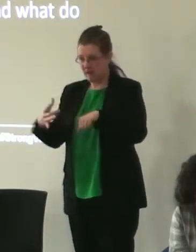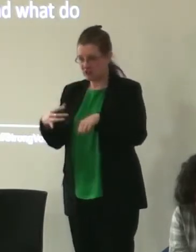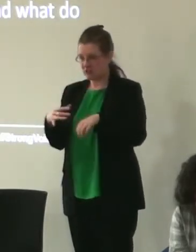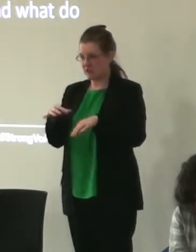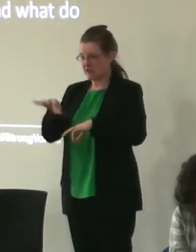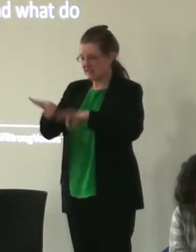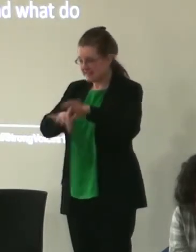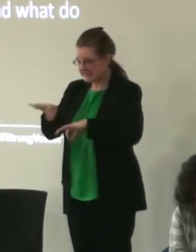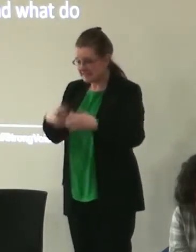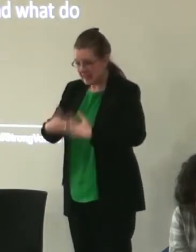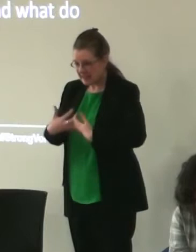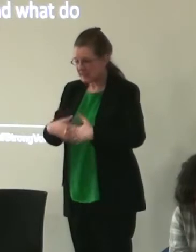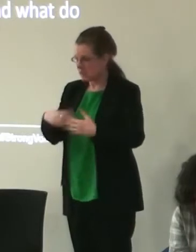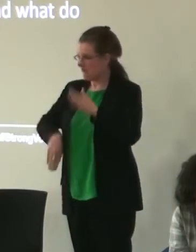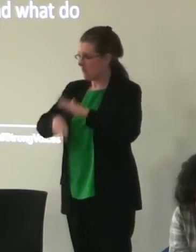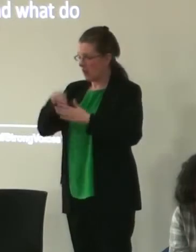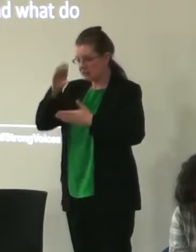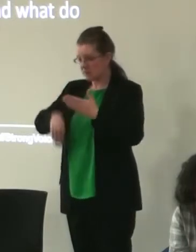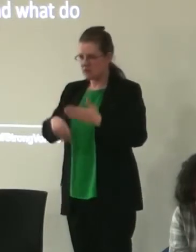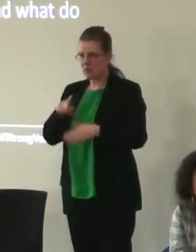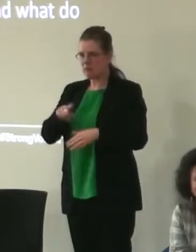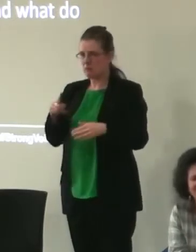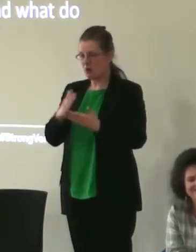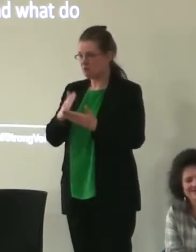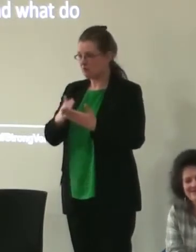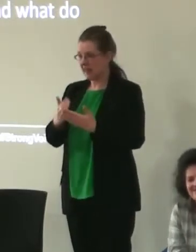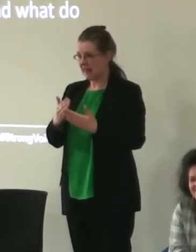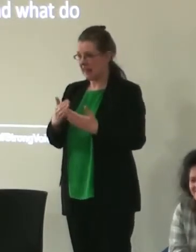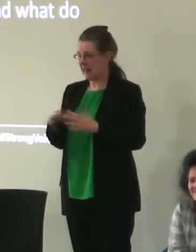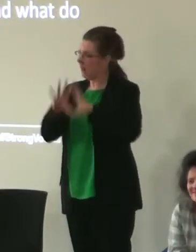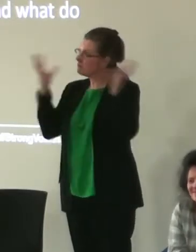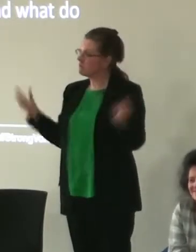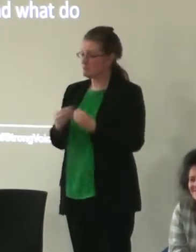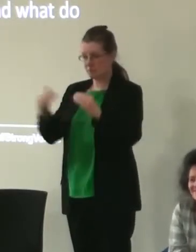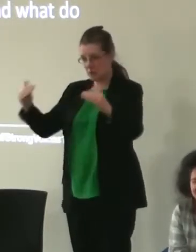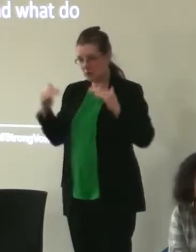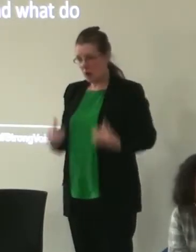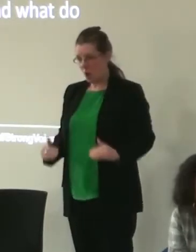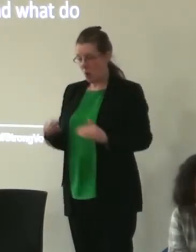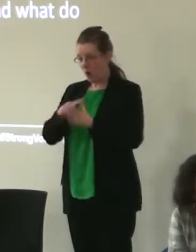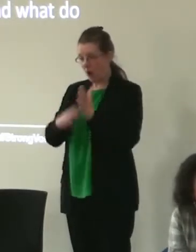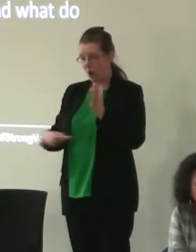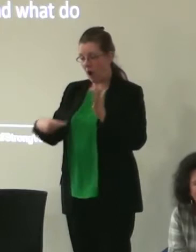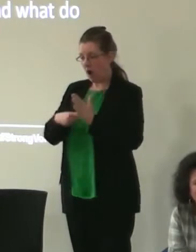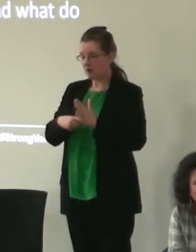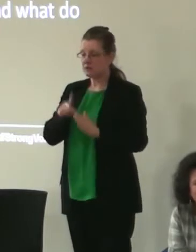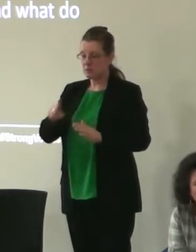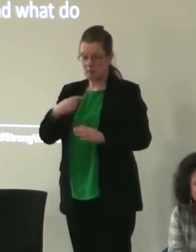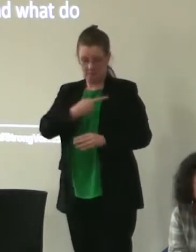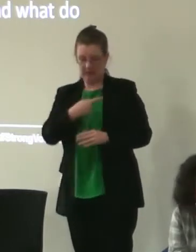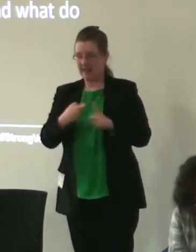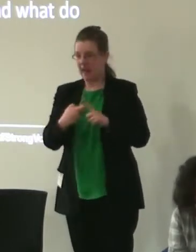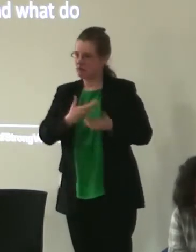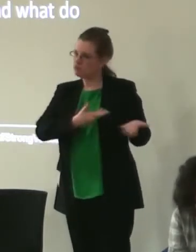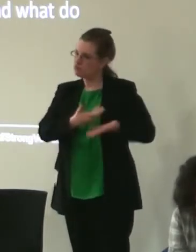the full experience but it was fairly low art in the scheme of things so it created some debate between myself and Catherine